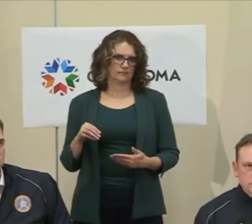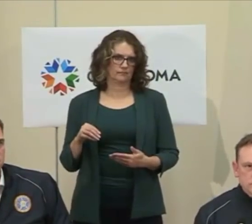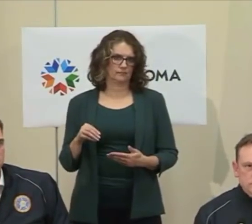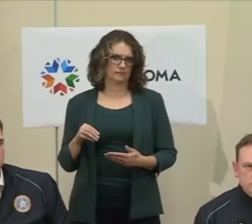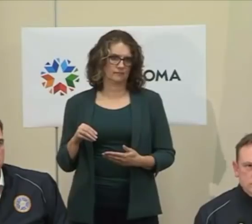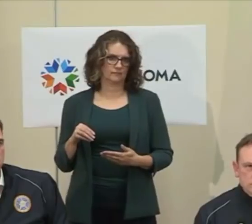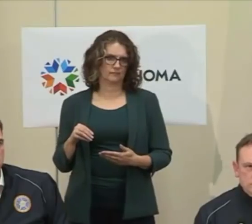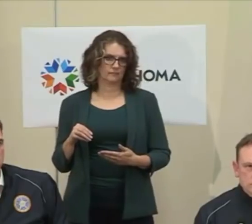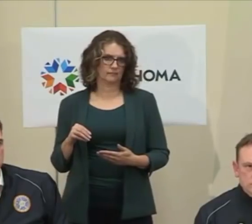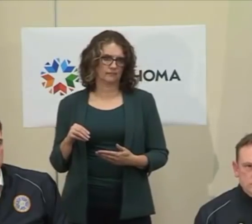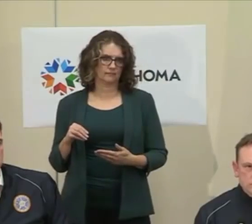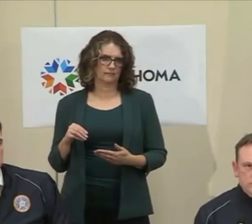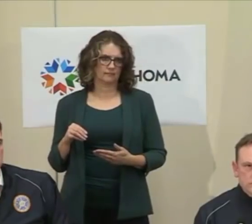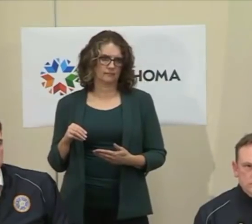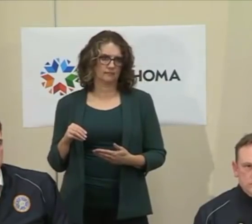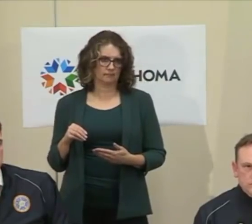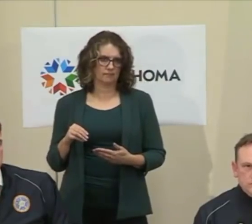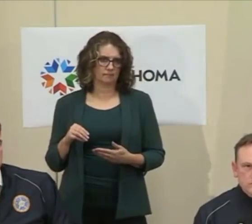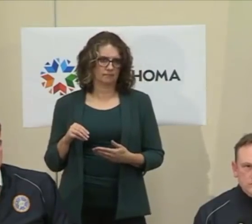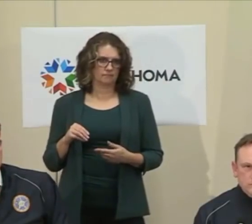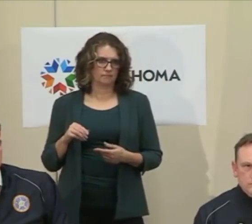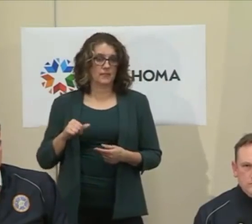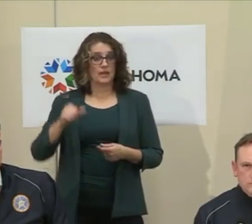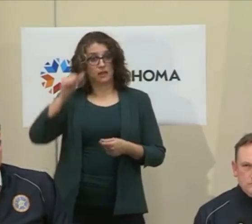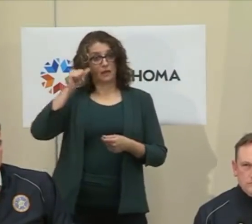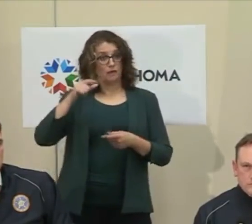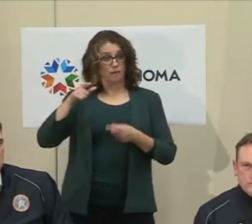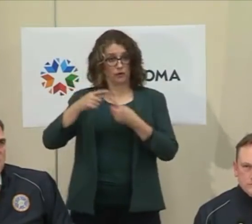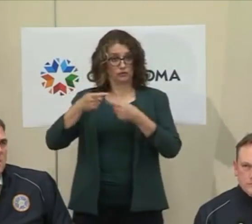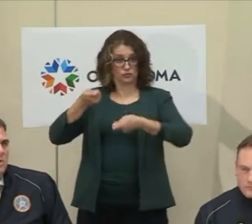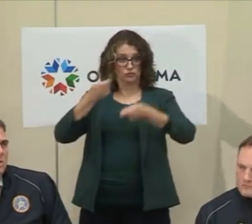impetus for changing people in that role?